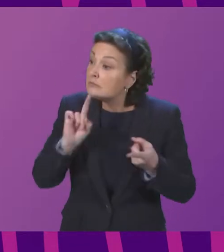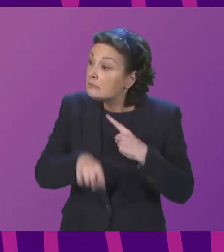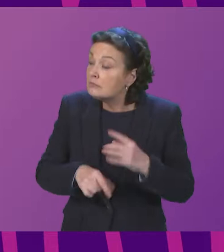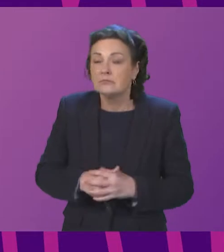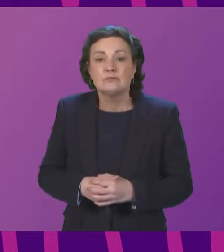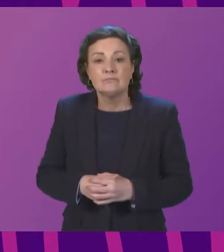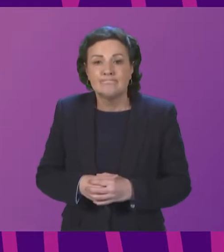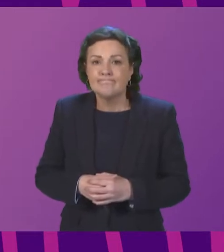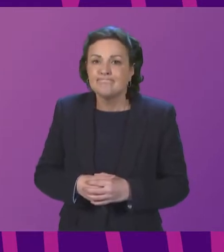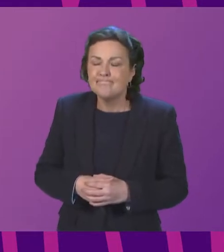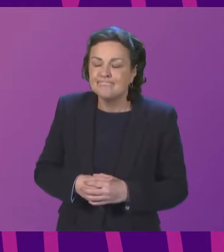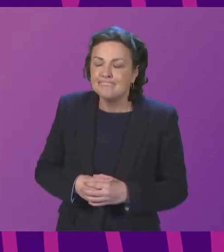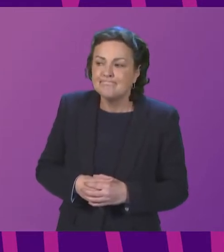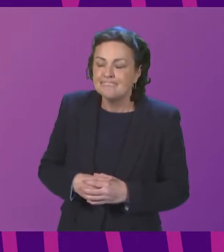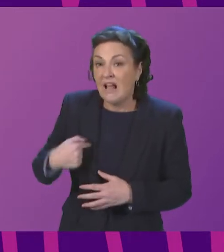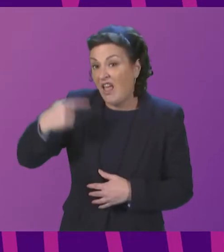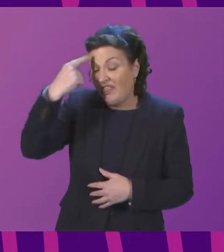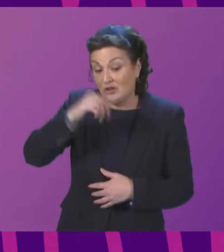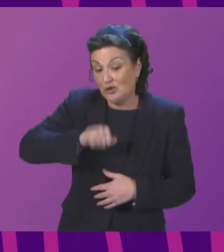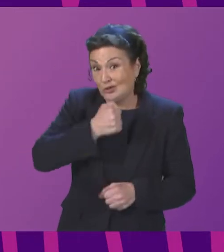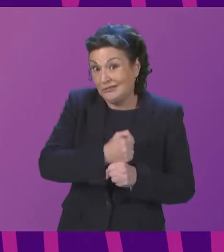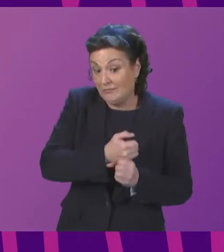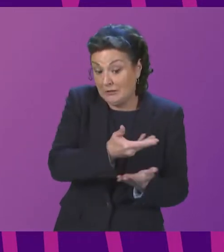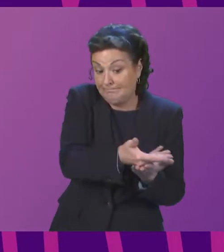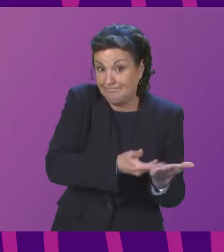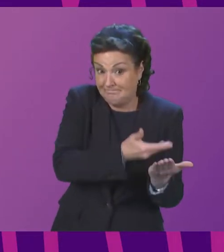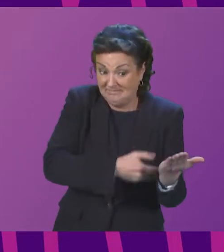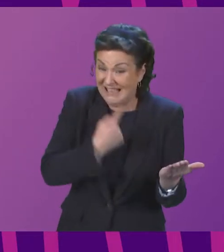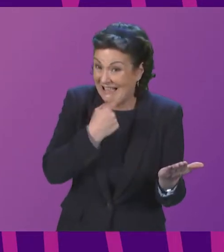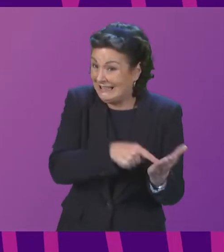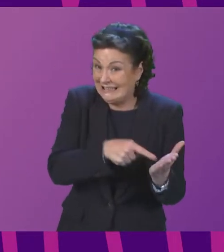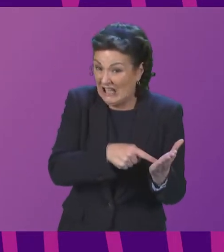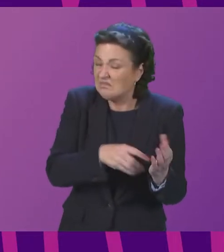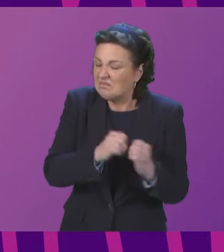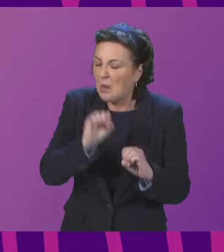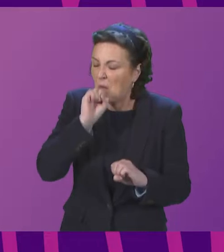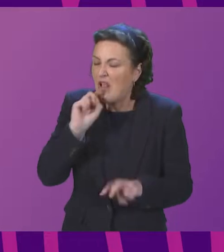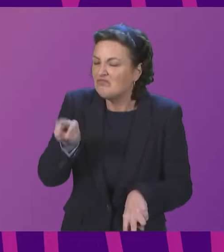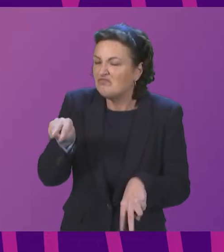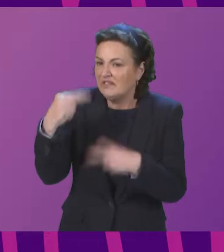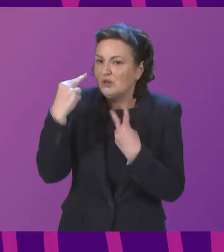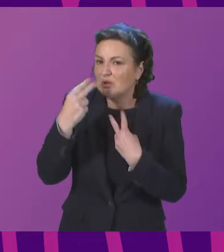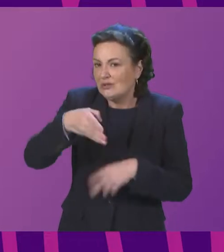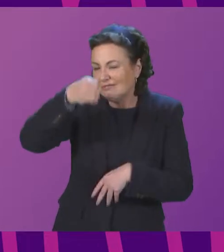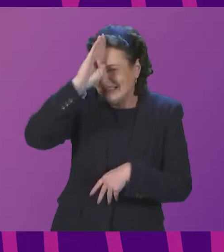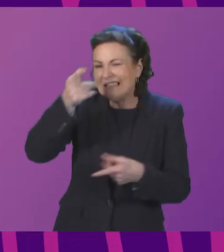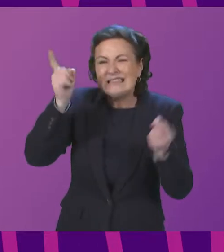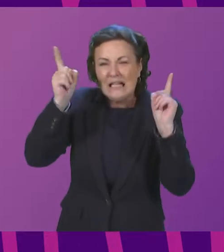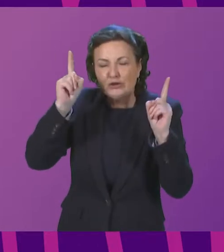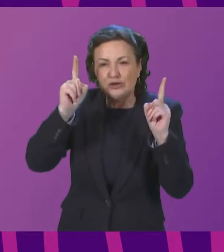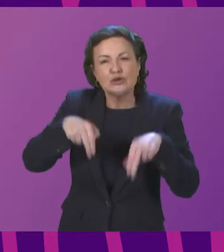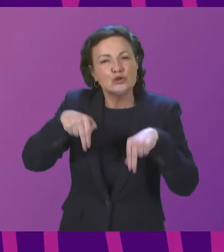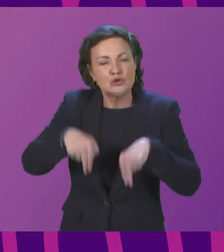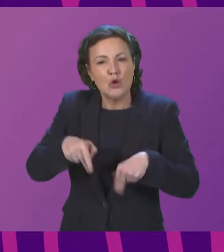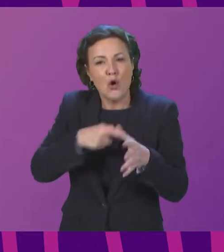um considering the scottish government's submission and they are going to review the dangerous dogs act i wonder if we could close the